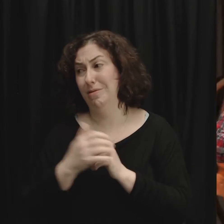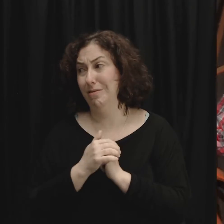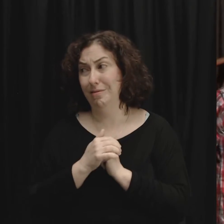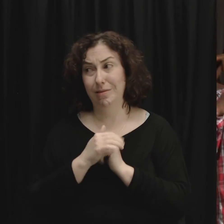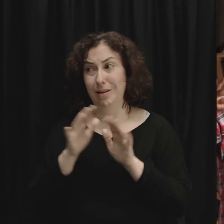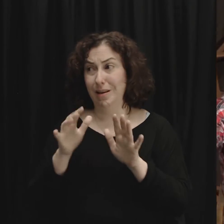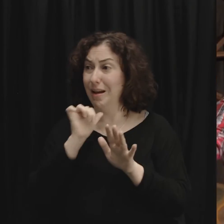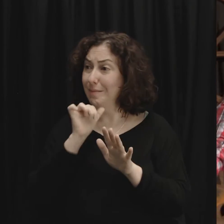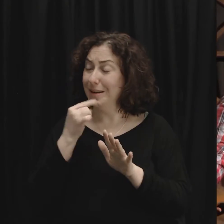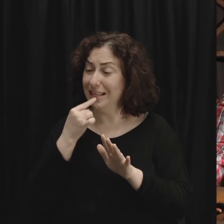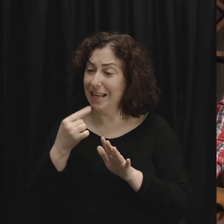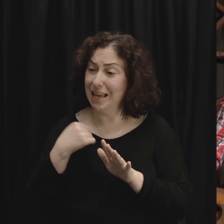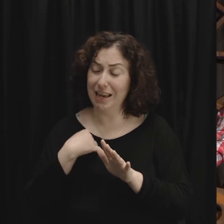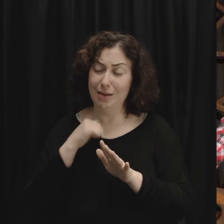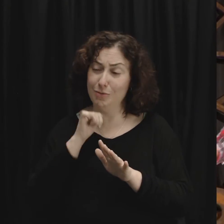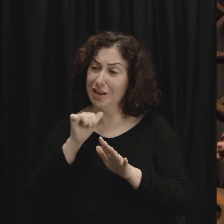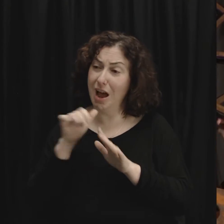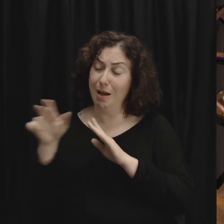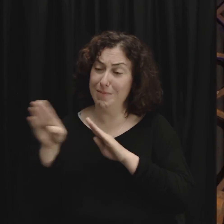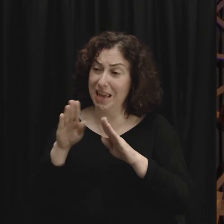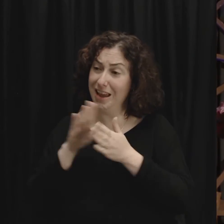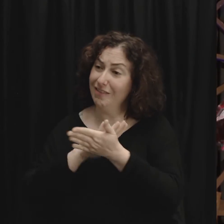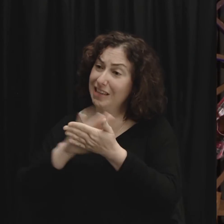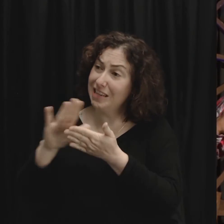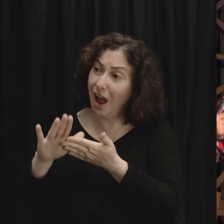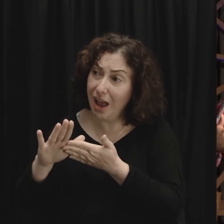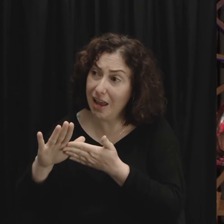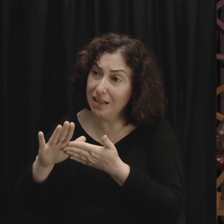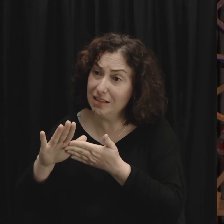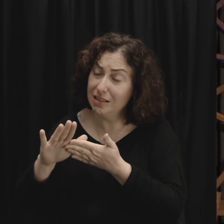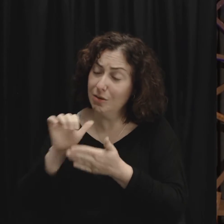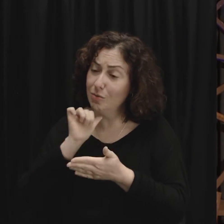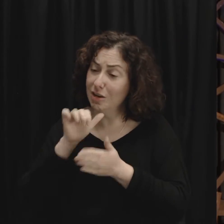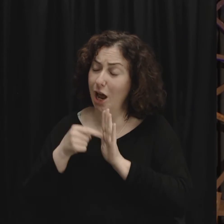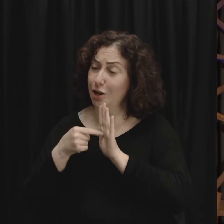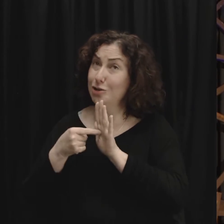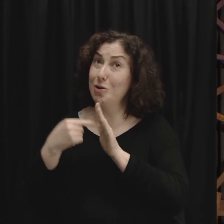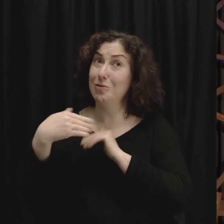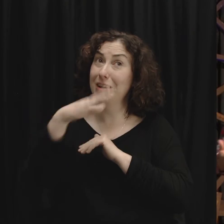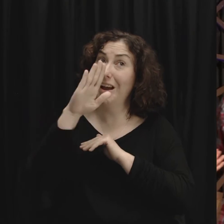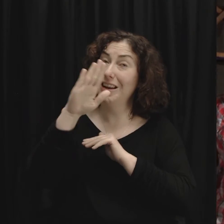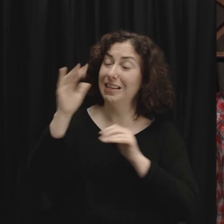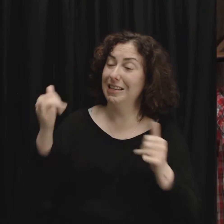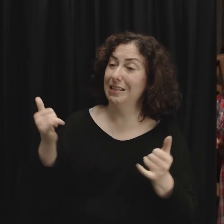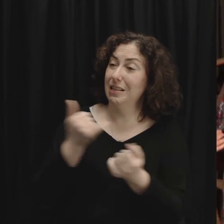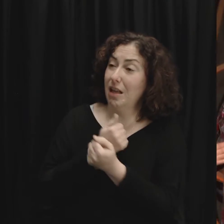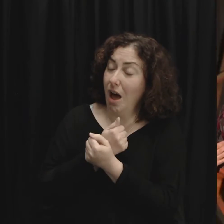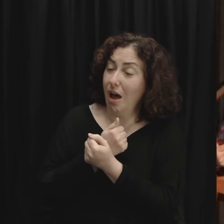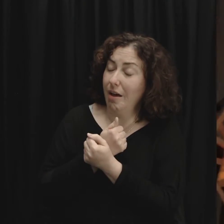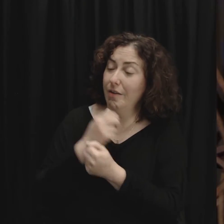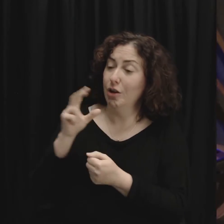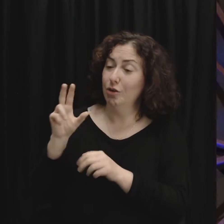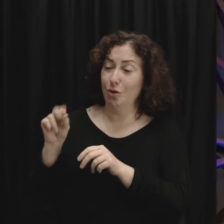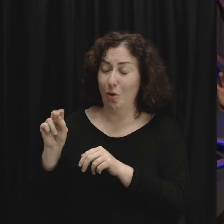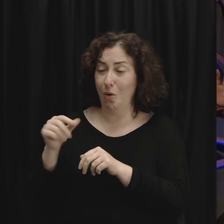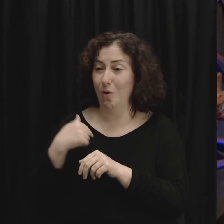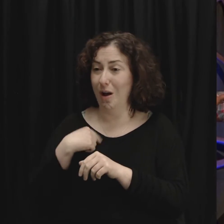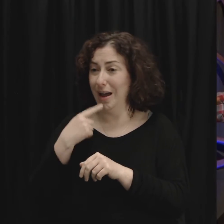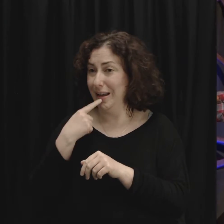not saying I won't extend the love of Christ to you but I'm saying this this is just part of me being emotionally healthy and guarding my heart I hold those kind